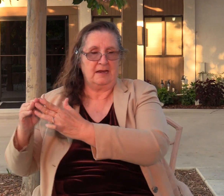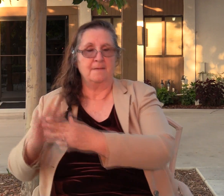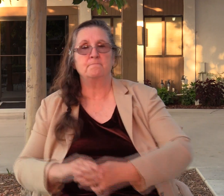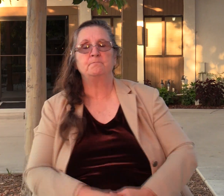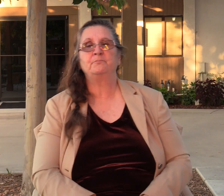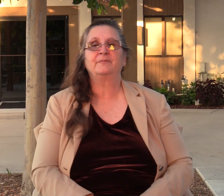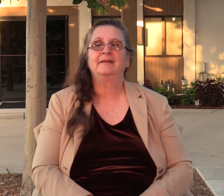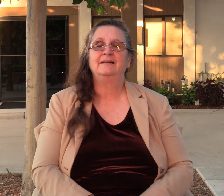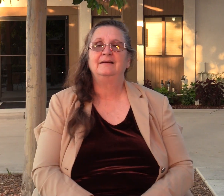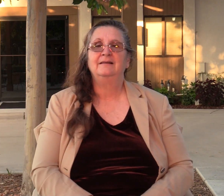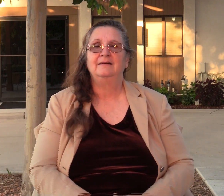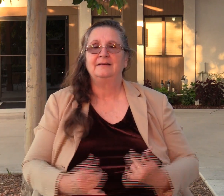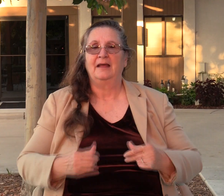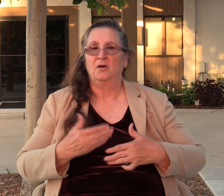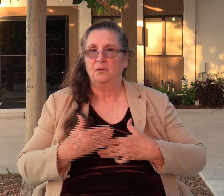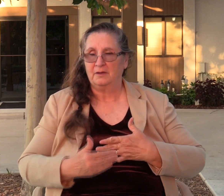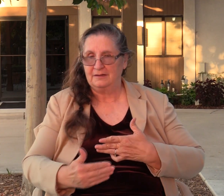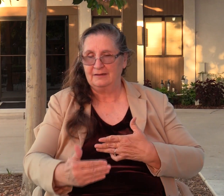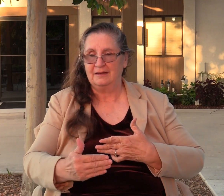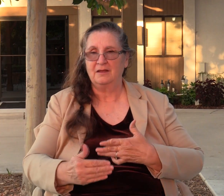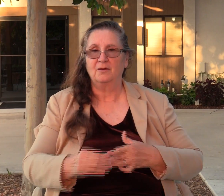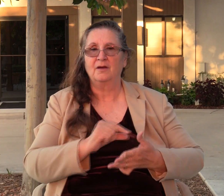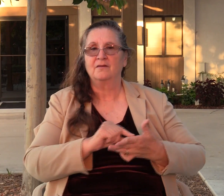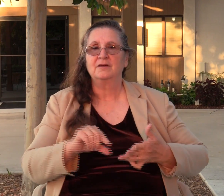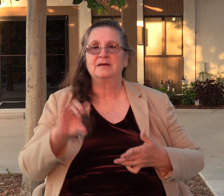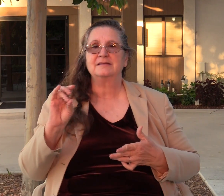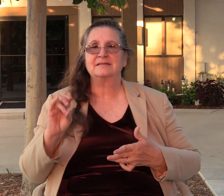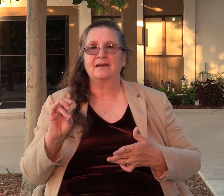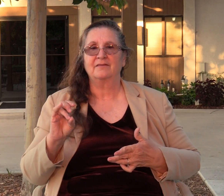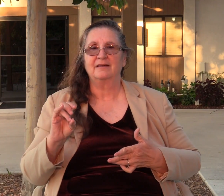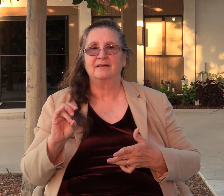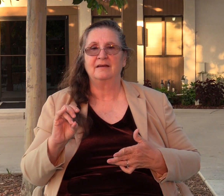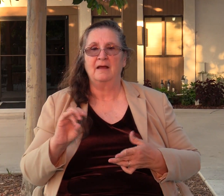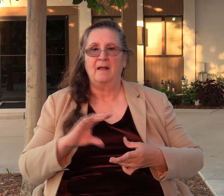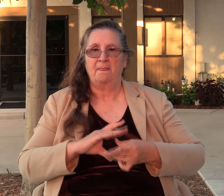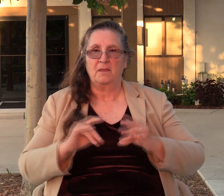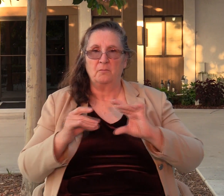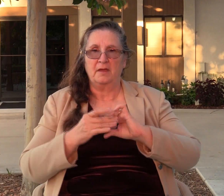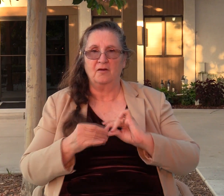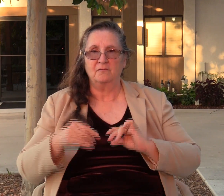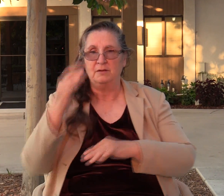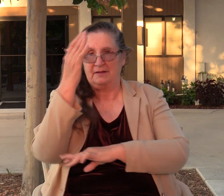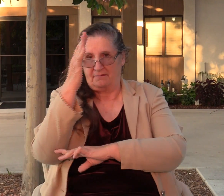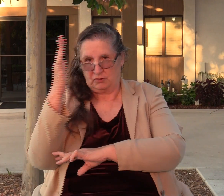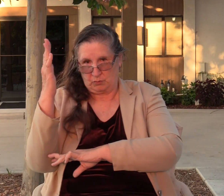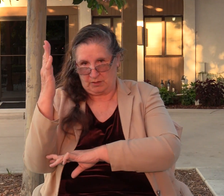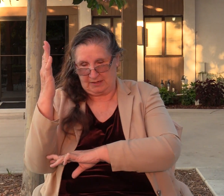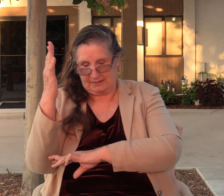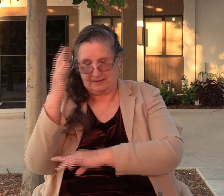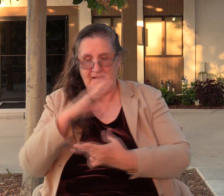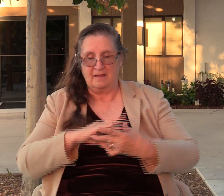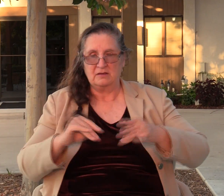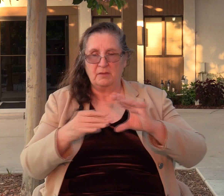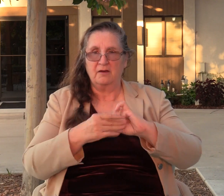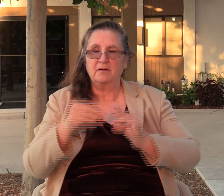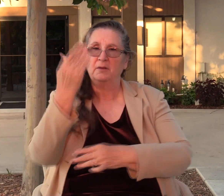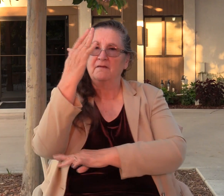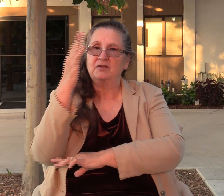But now, as we continue into verse 7, we come to what's called the parable of the trees, okay? The parable of the trees. And here's a little